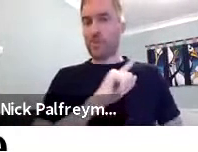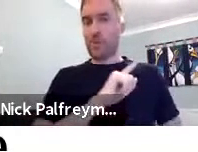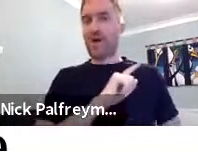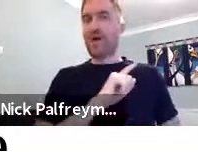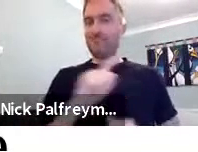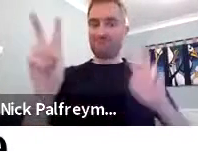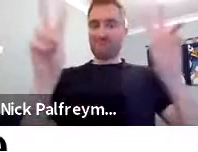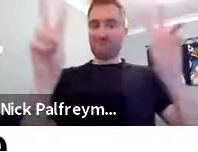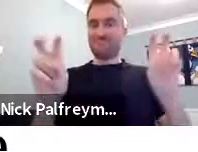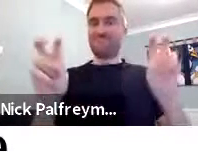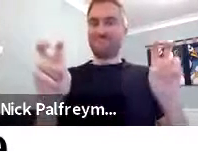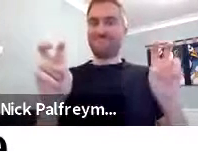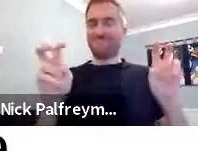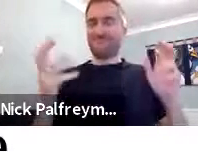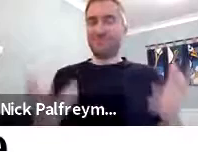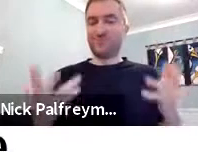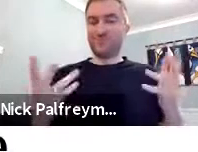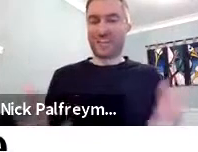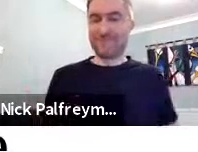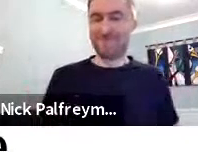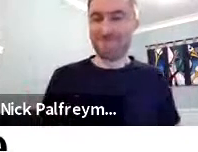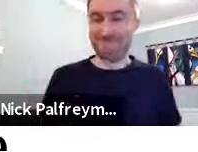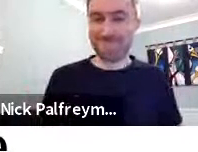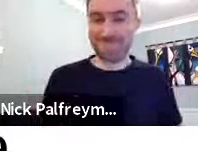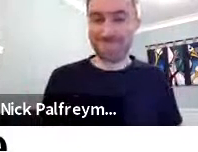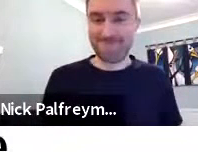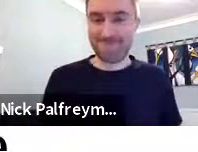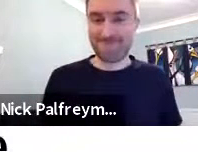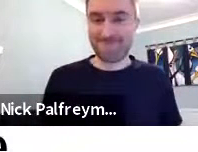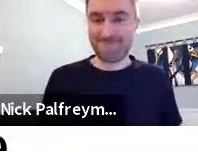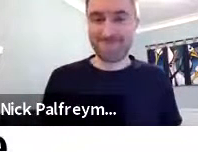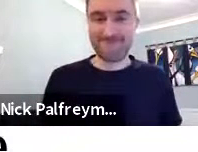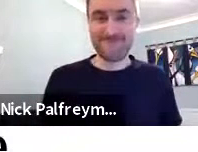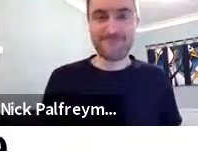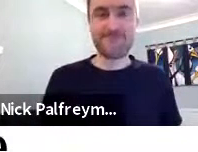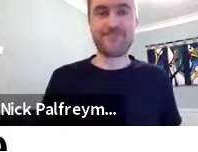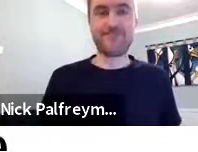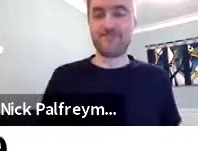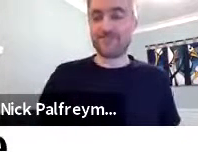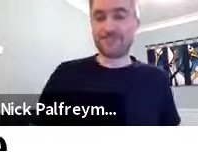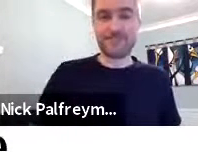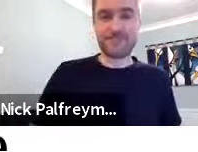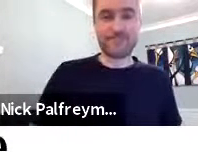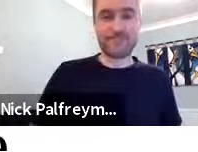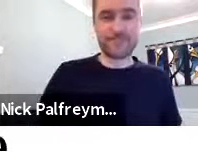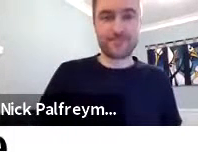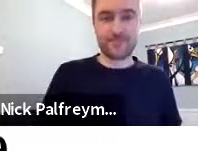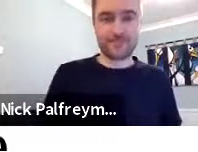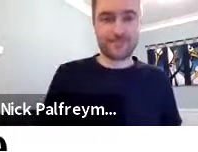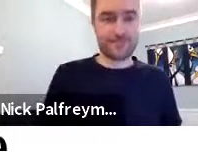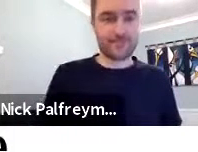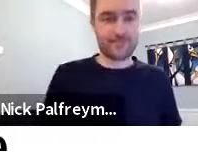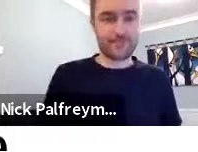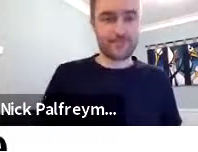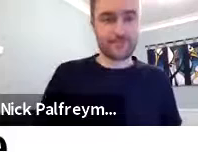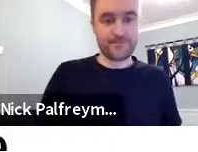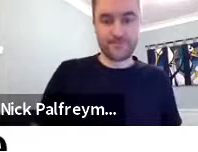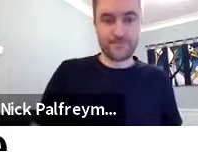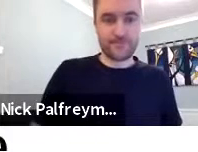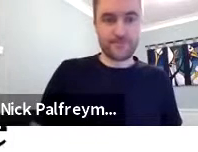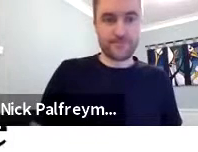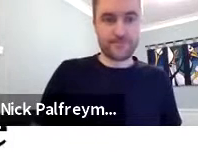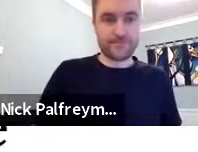which is why it's entitled as it is today, the corpus in five clips.